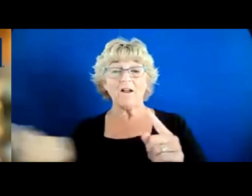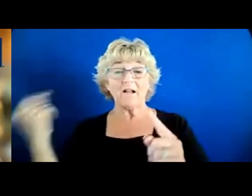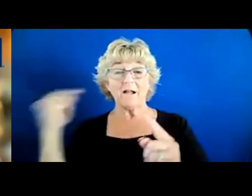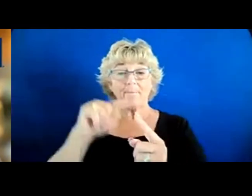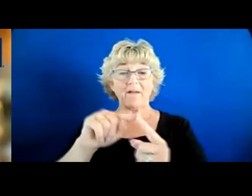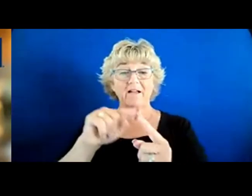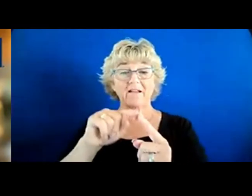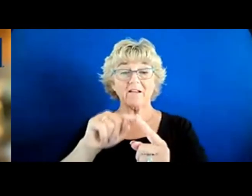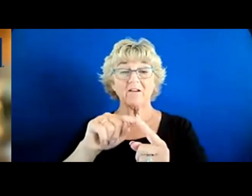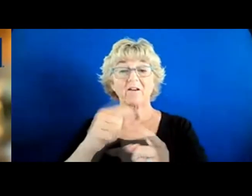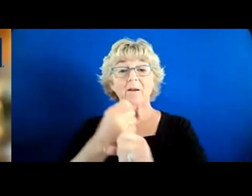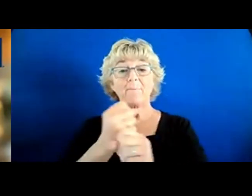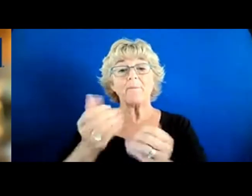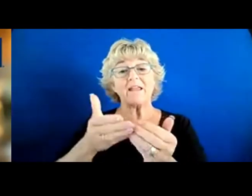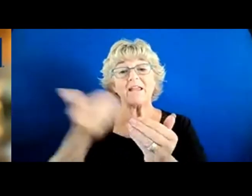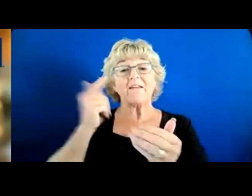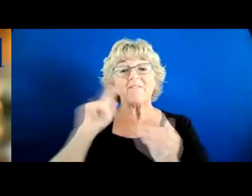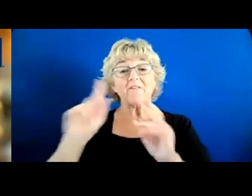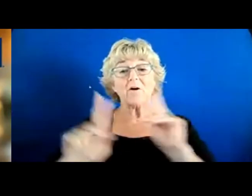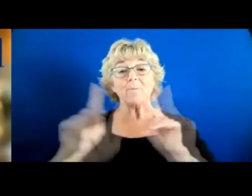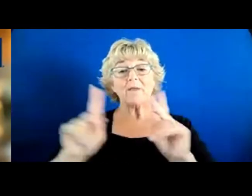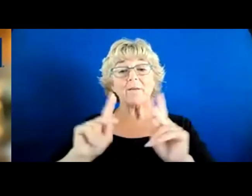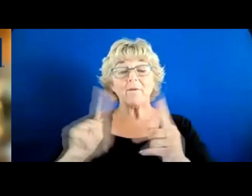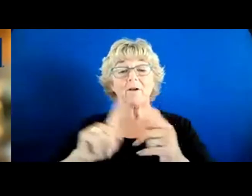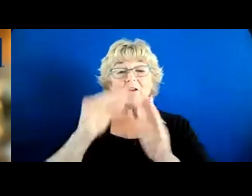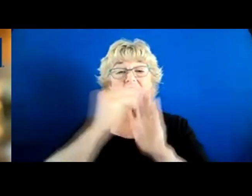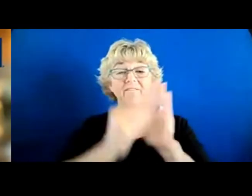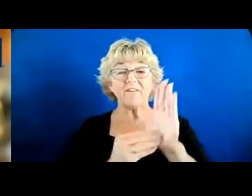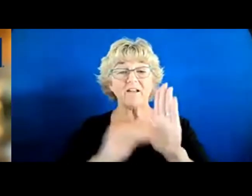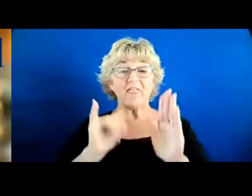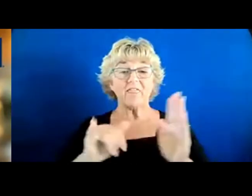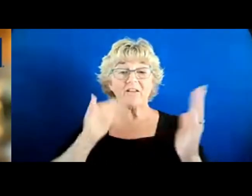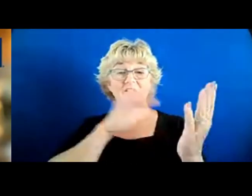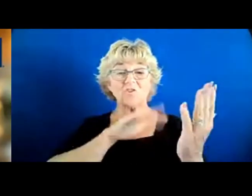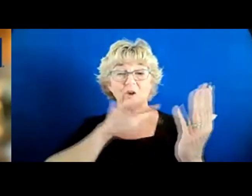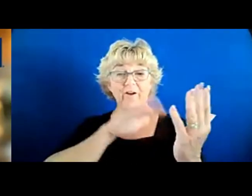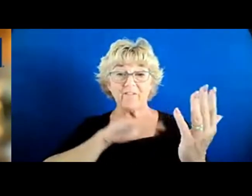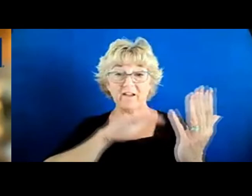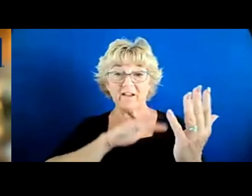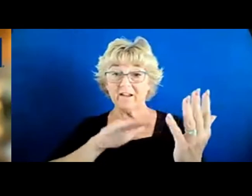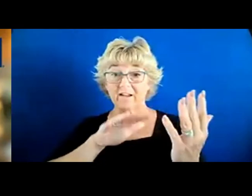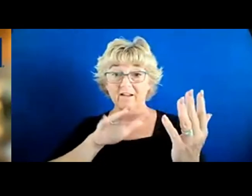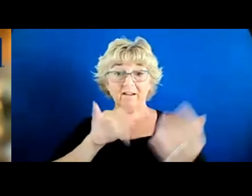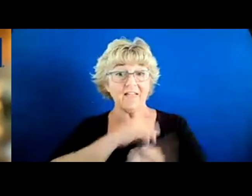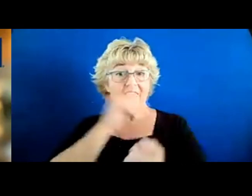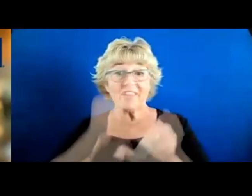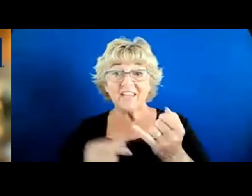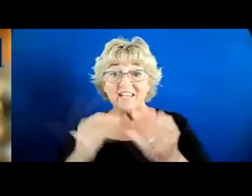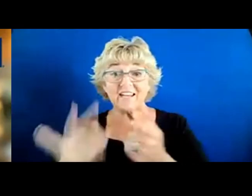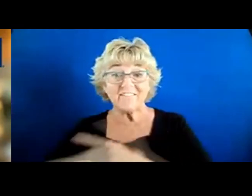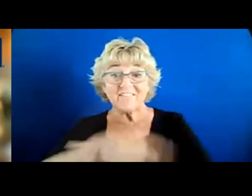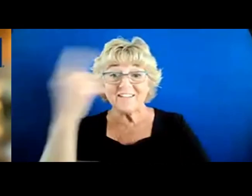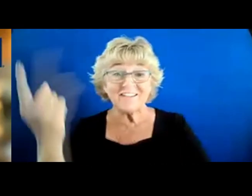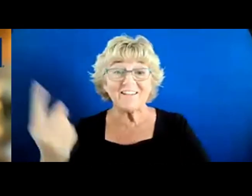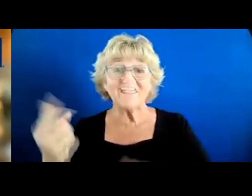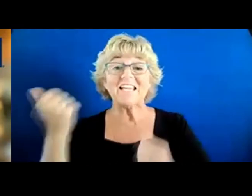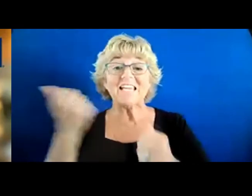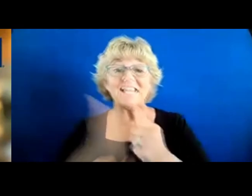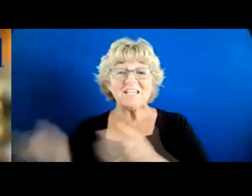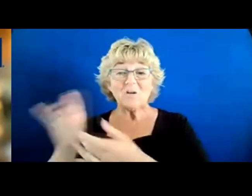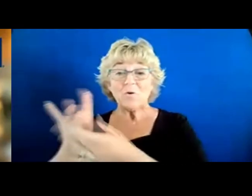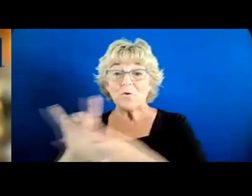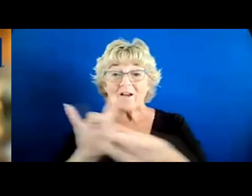you know, making it easy for people to fill out the surveys. You know, at the end of the day, it all, every relationship